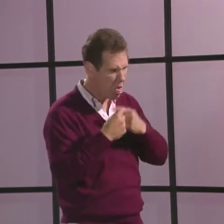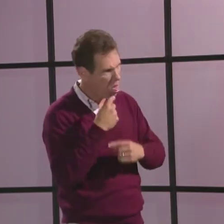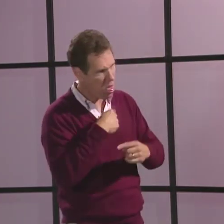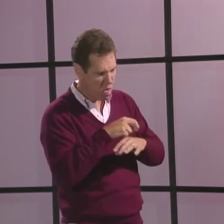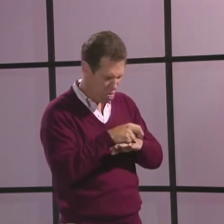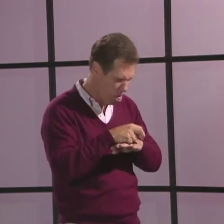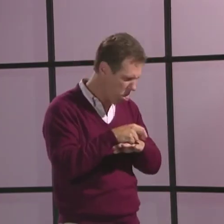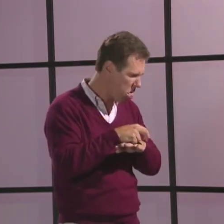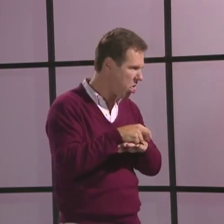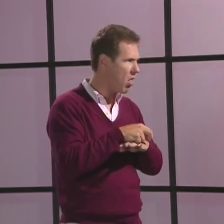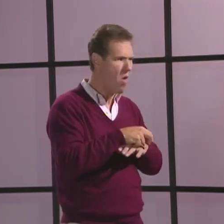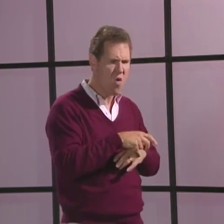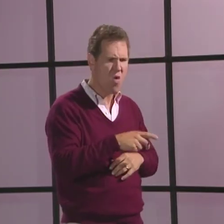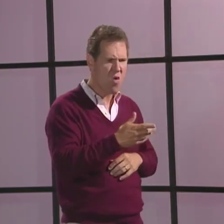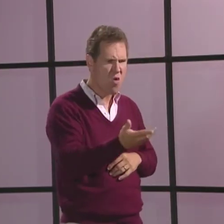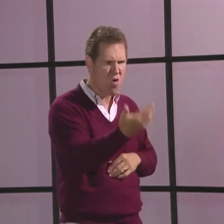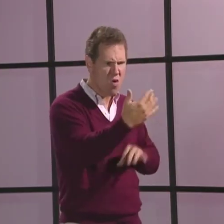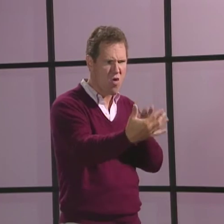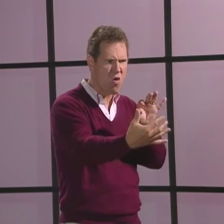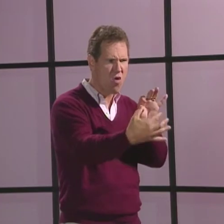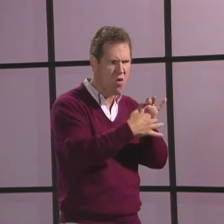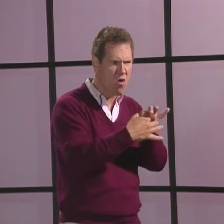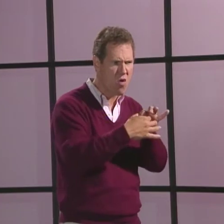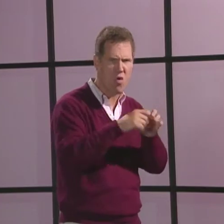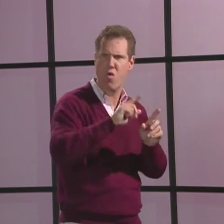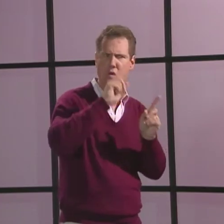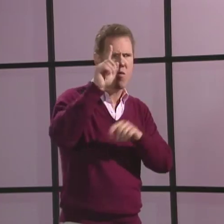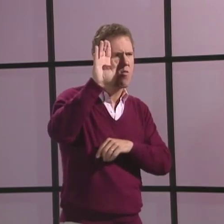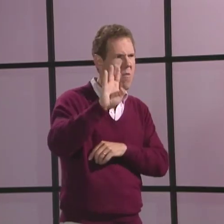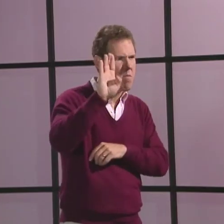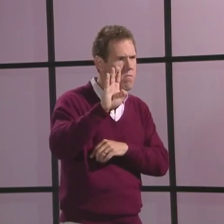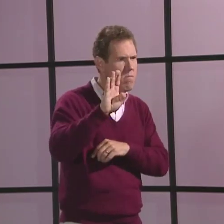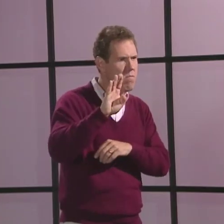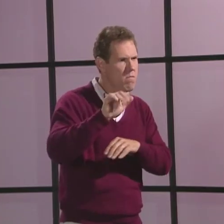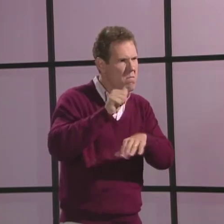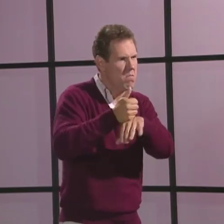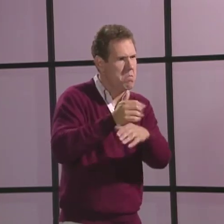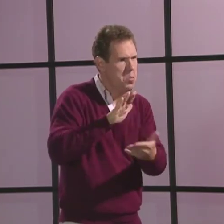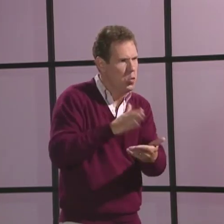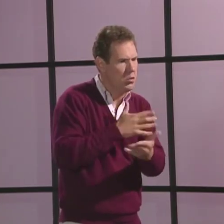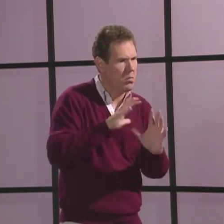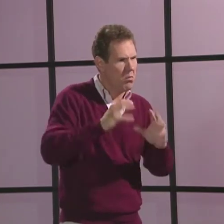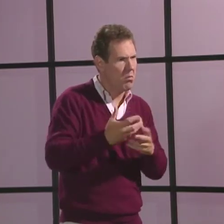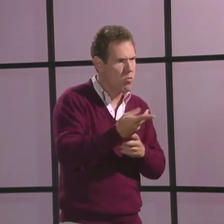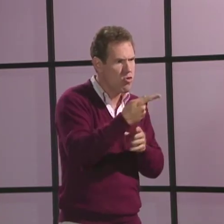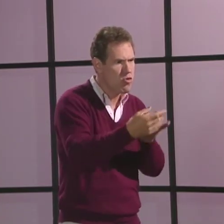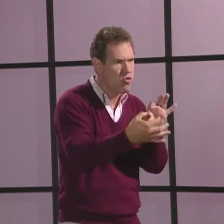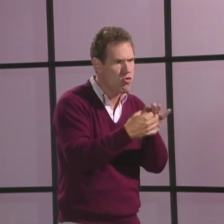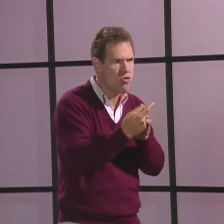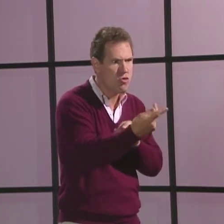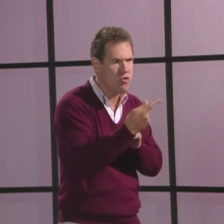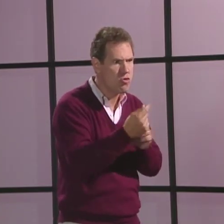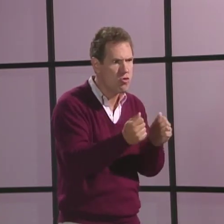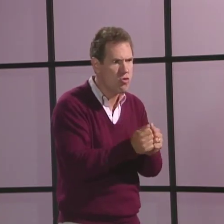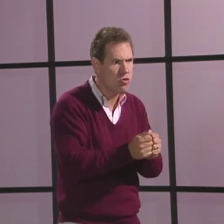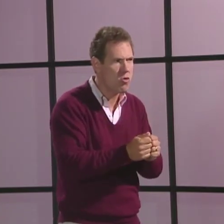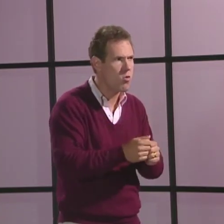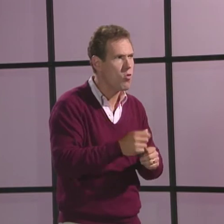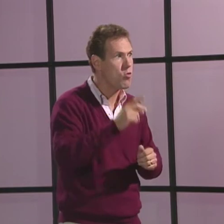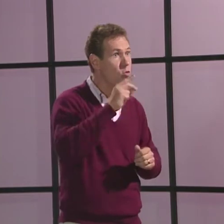me out.' The old dog was bitter and was very disappointed that he's laid in the road. "'Come with me,' said the donkey. "'I'm going to Bremen